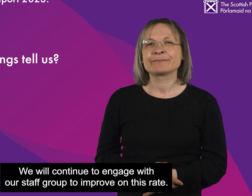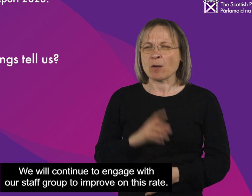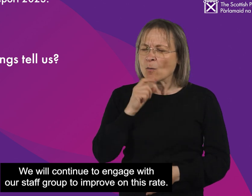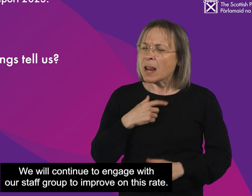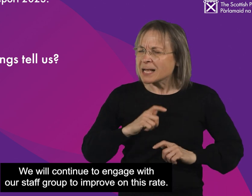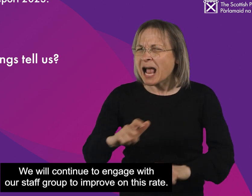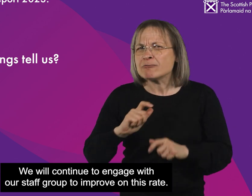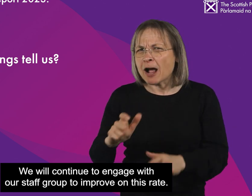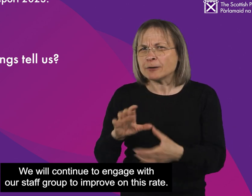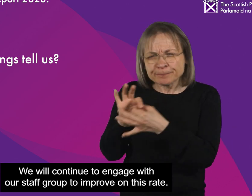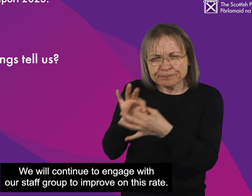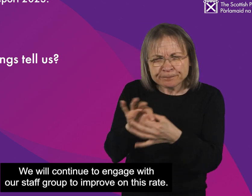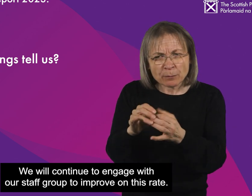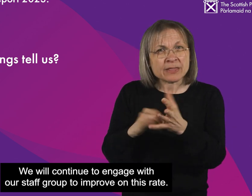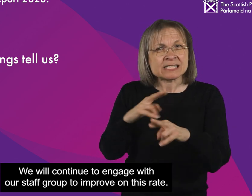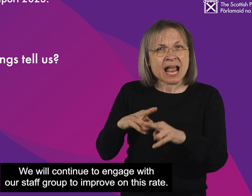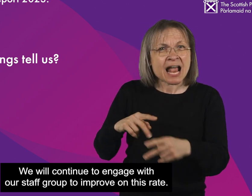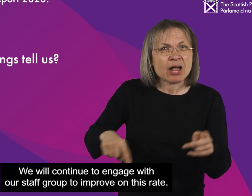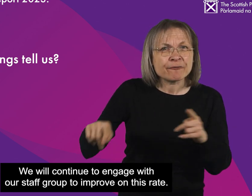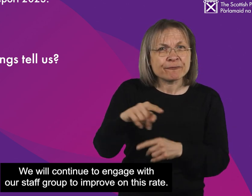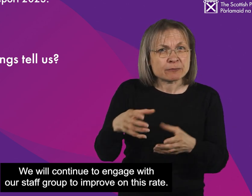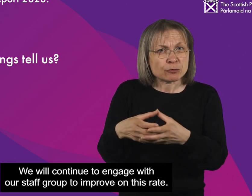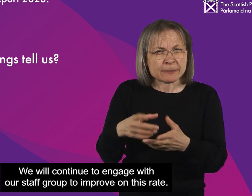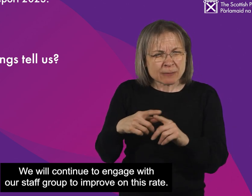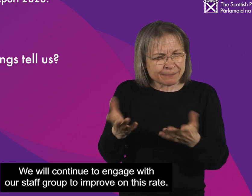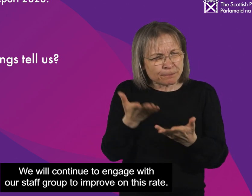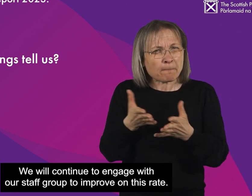We will continue to engage with our staff group to improve on this rate.